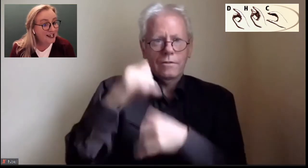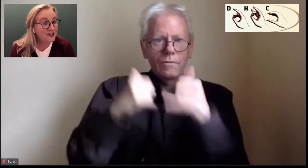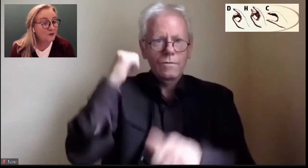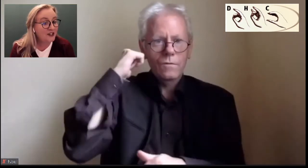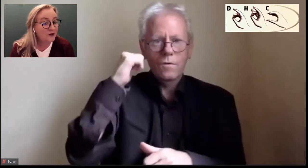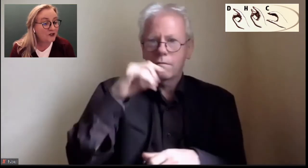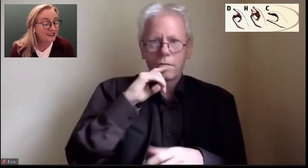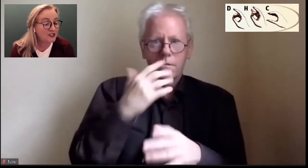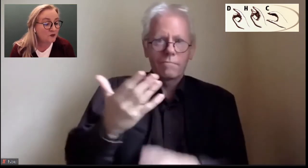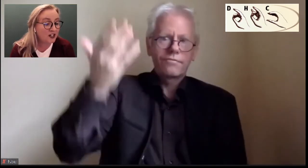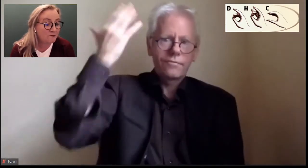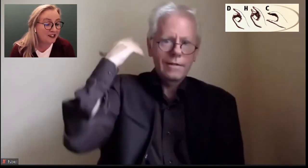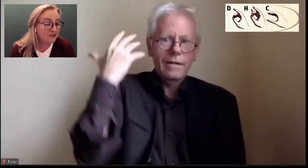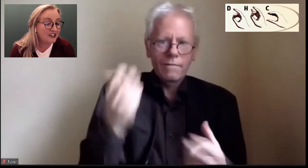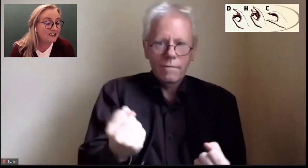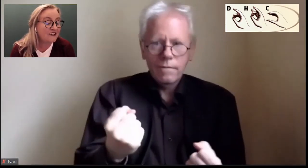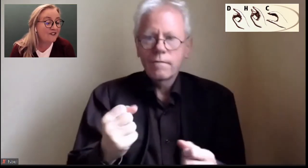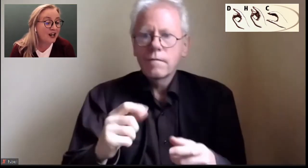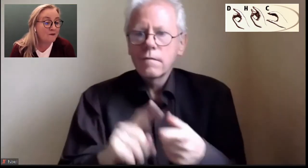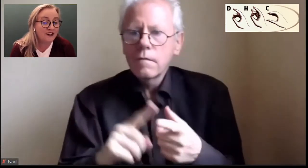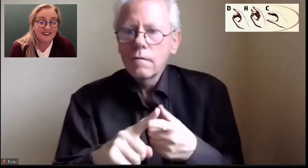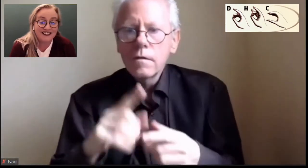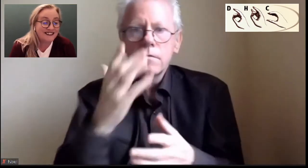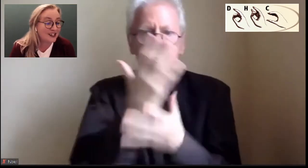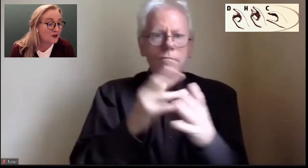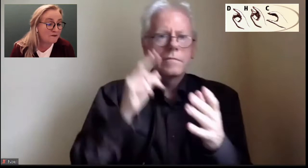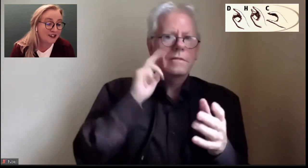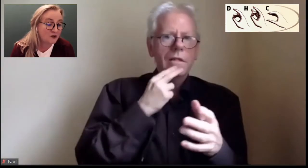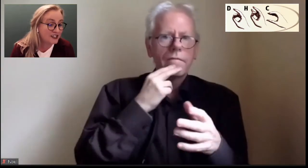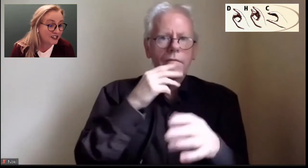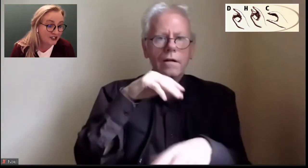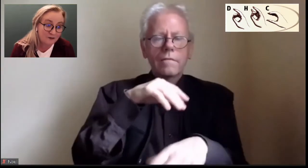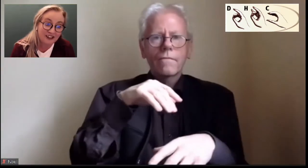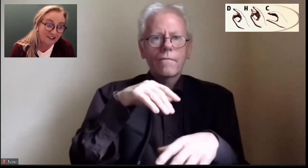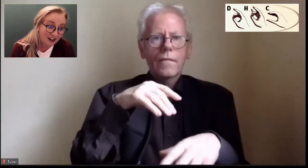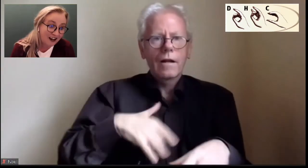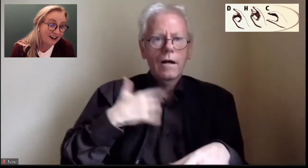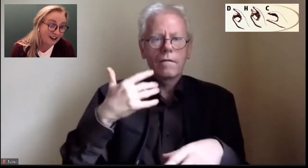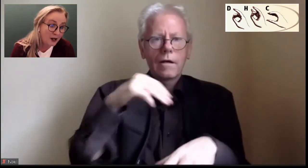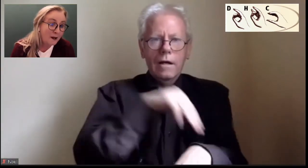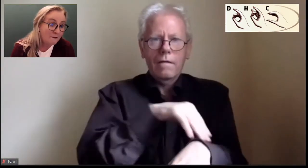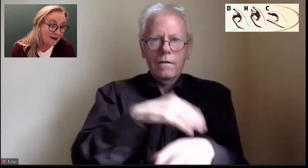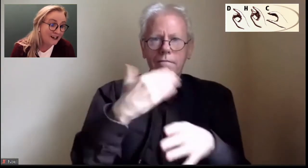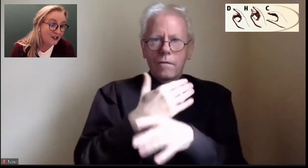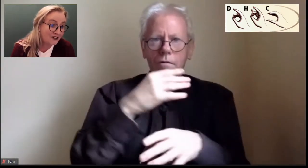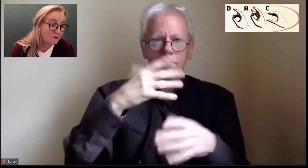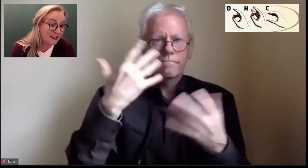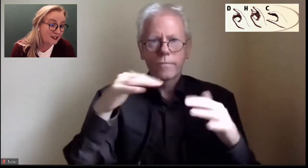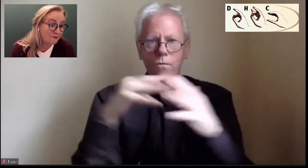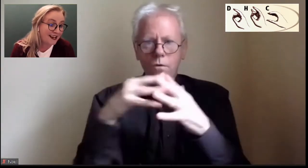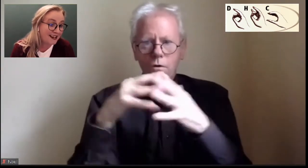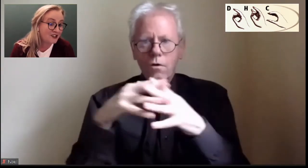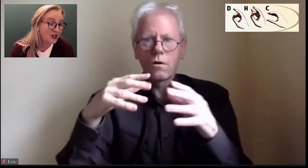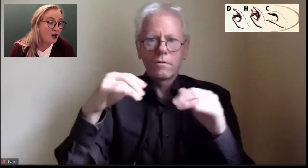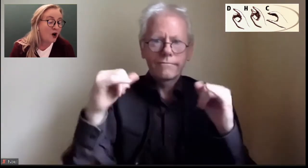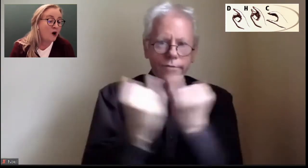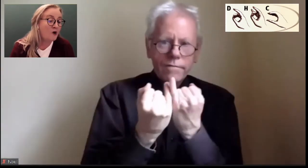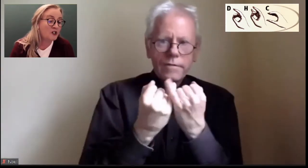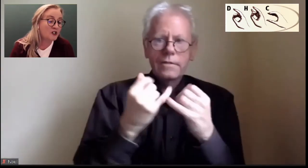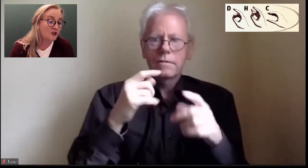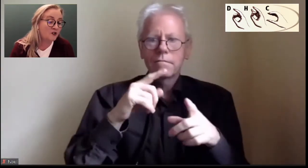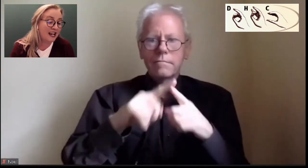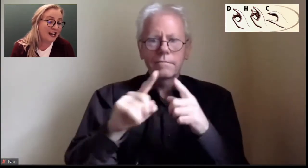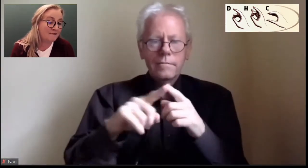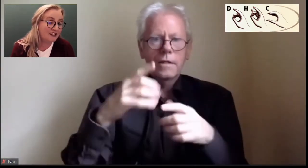because we thought this would have been a recent phenomenon, let's say, going back 20 years. But there are many others back in the past.